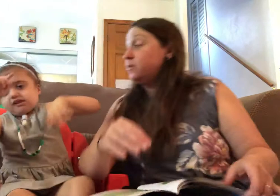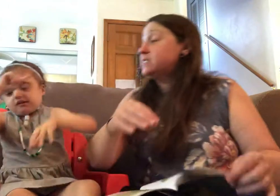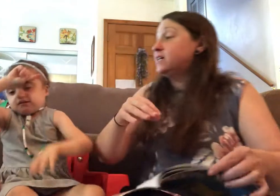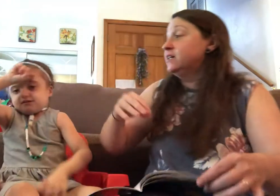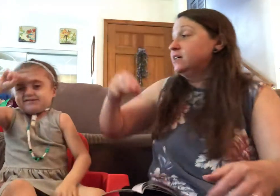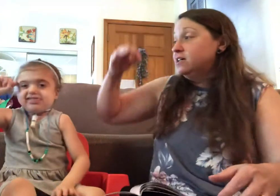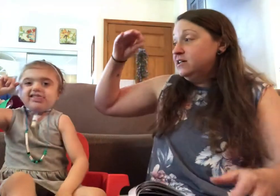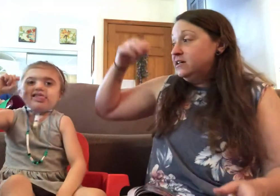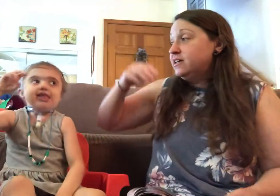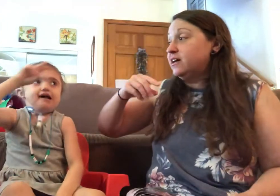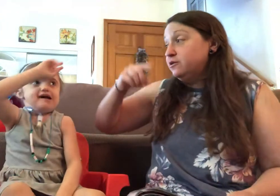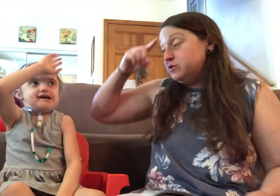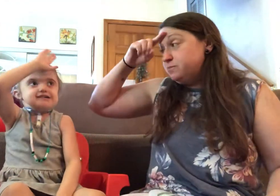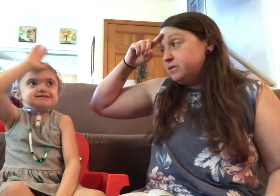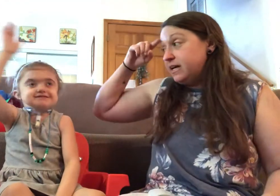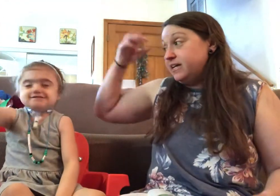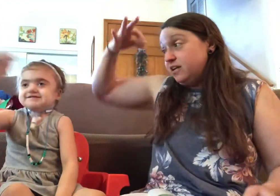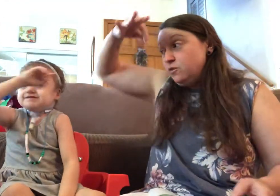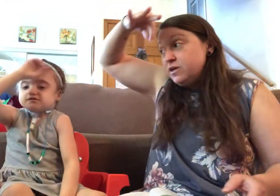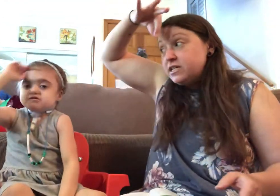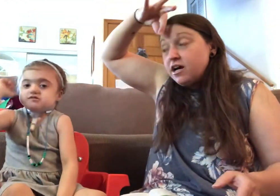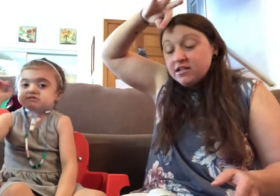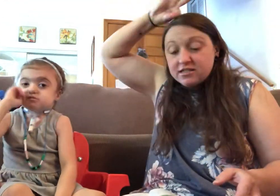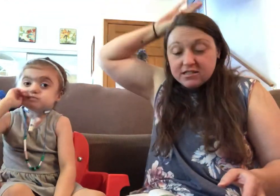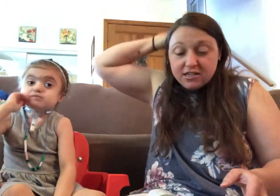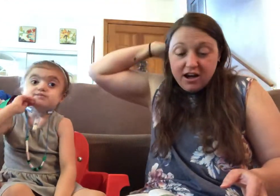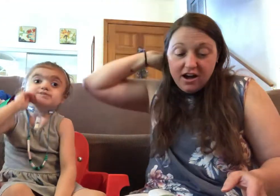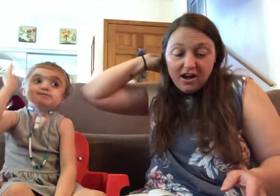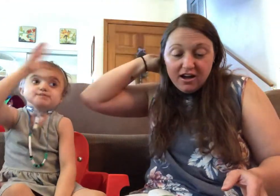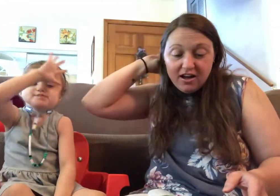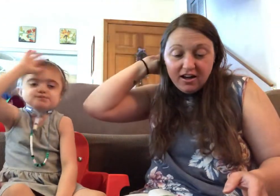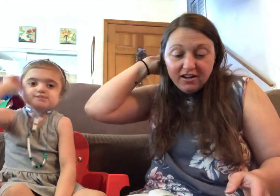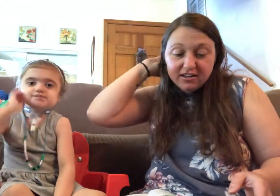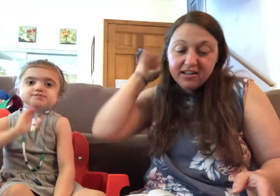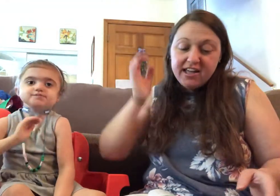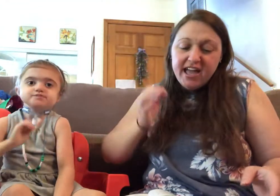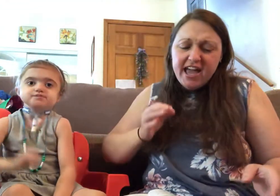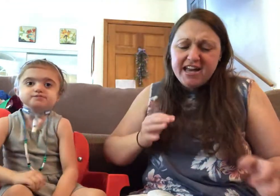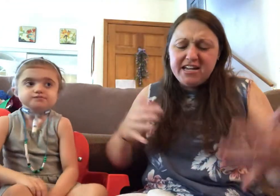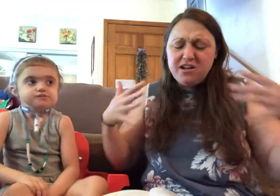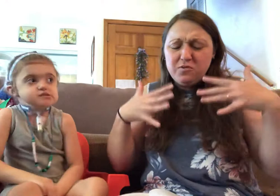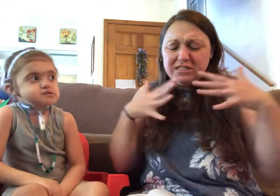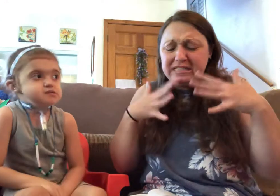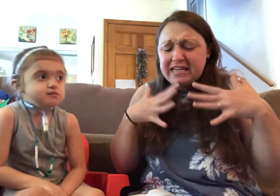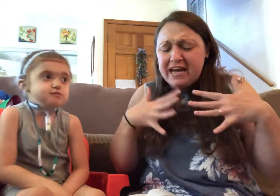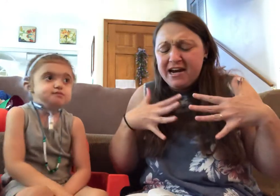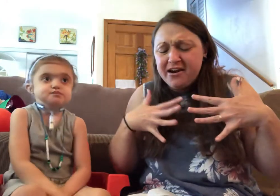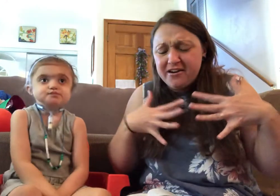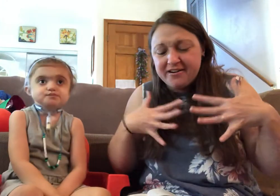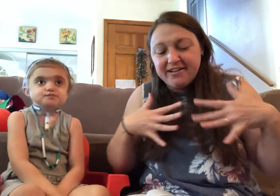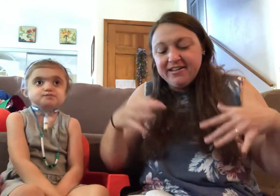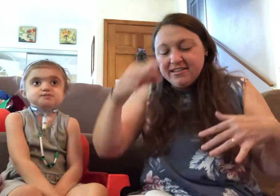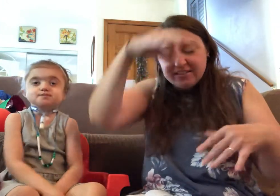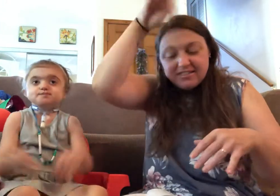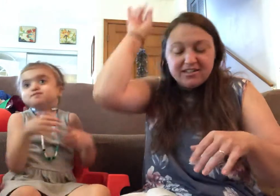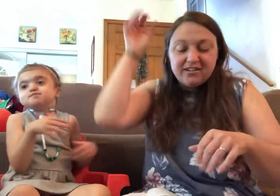what was it? Yeah, was black. It was a skunk. And it was scared. The skunk